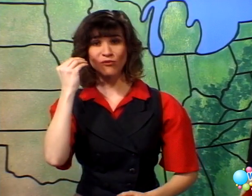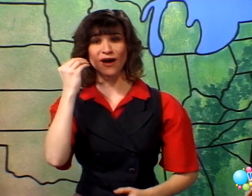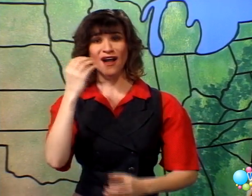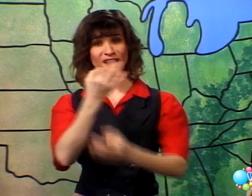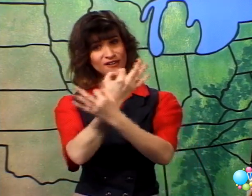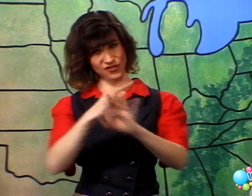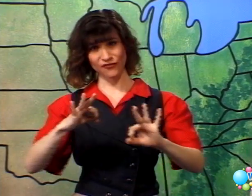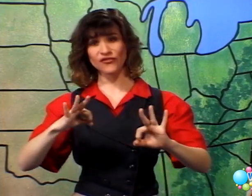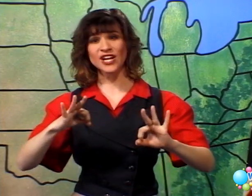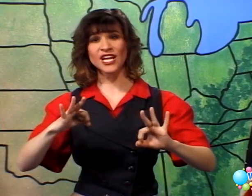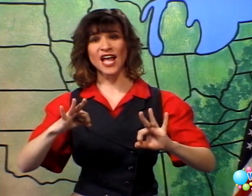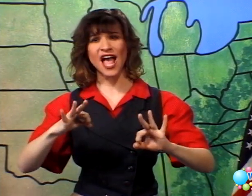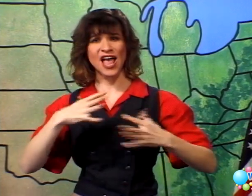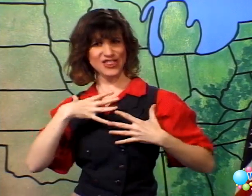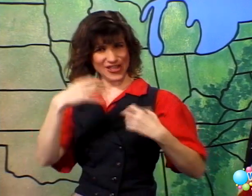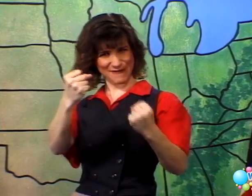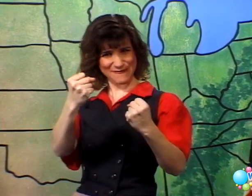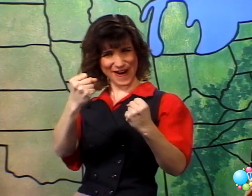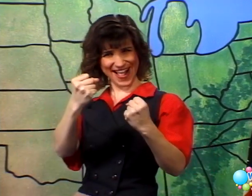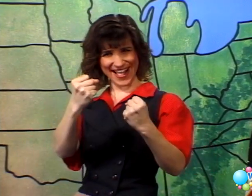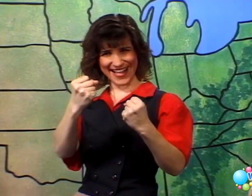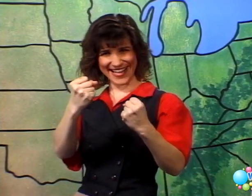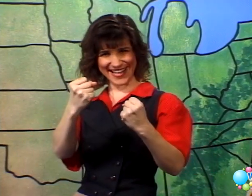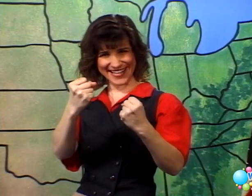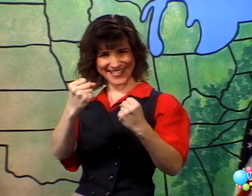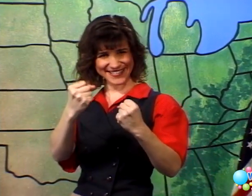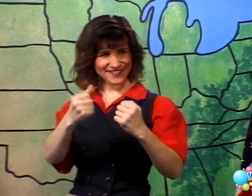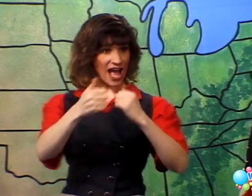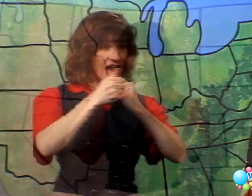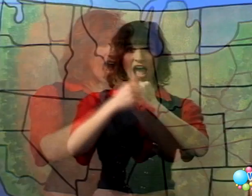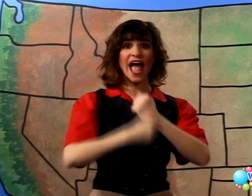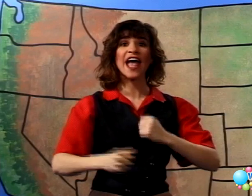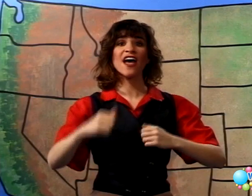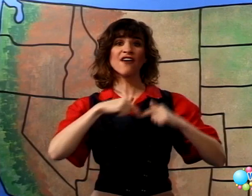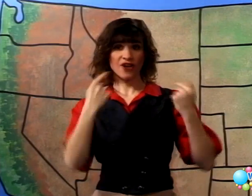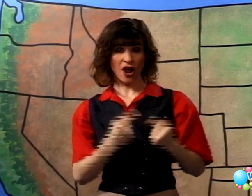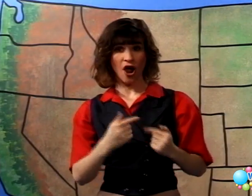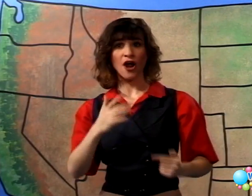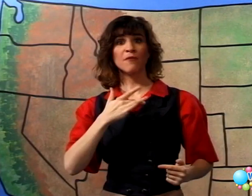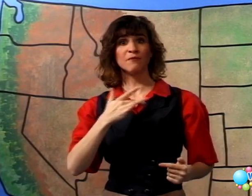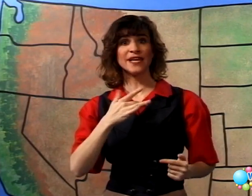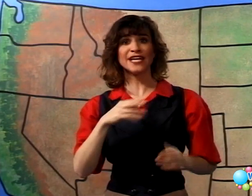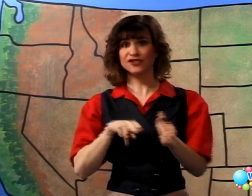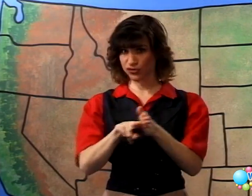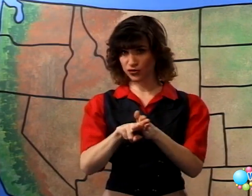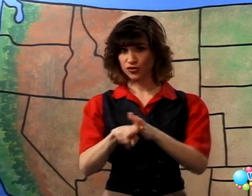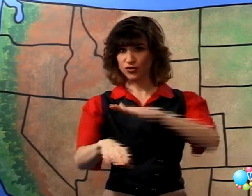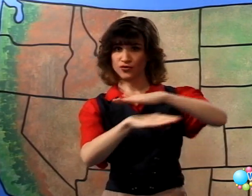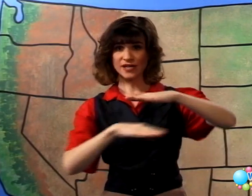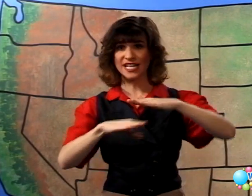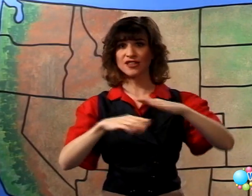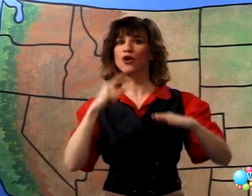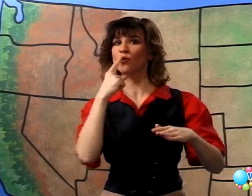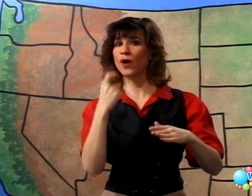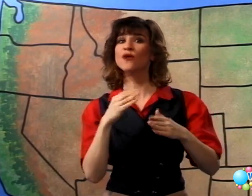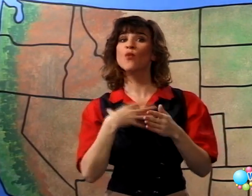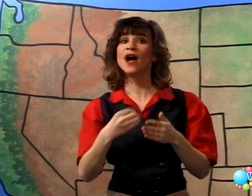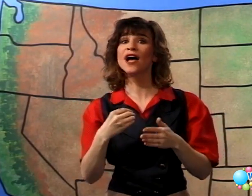of the free and the brave. Every heartbeat's true, Neat the red, white